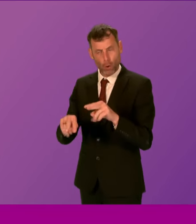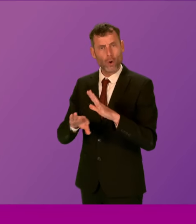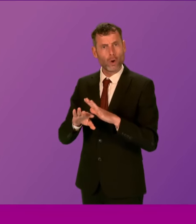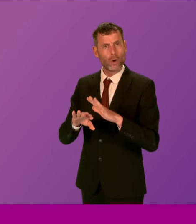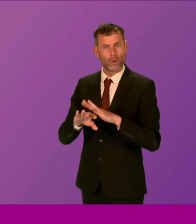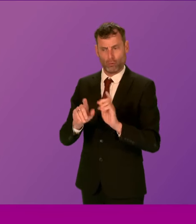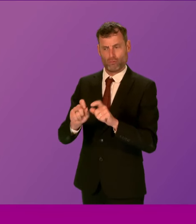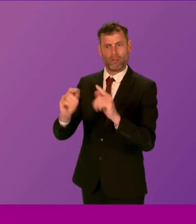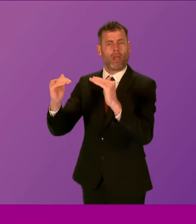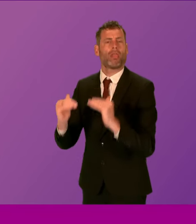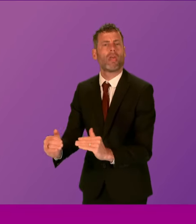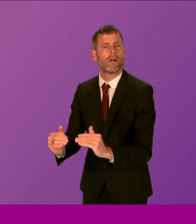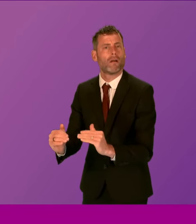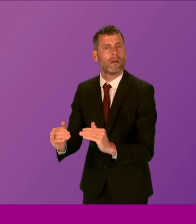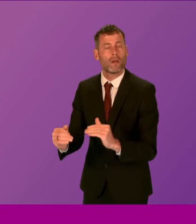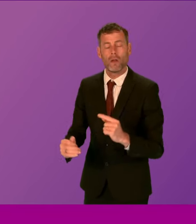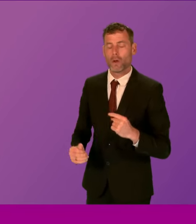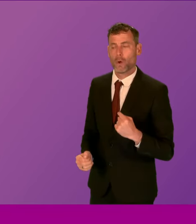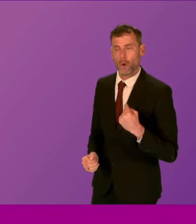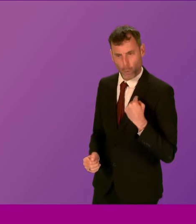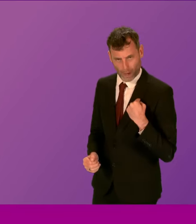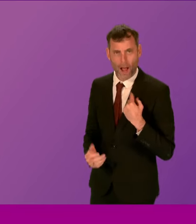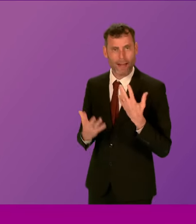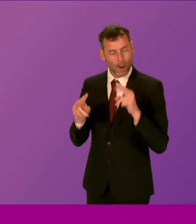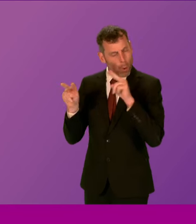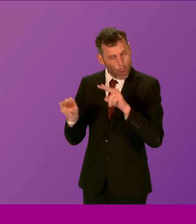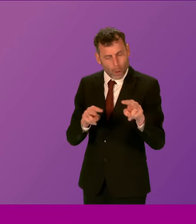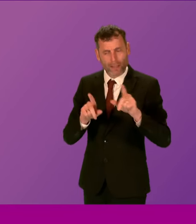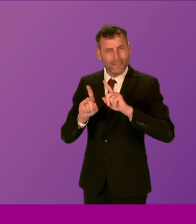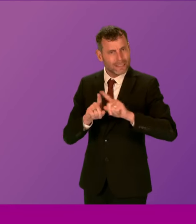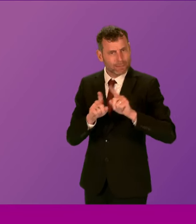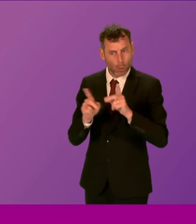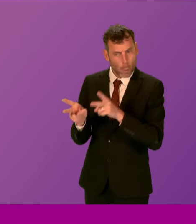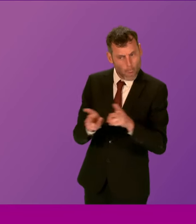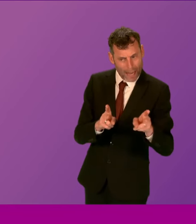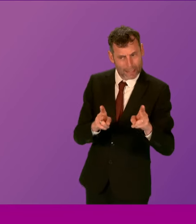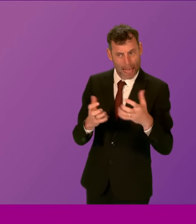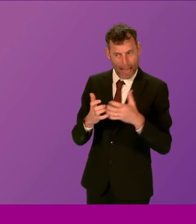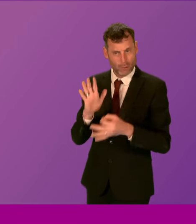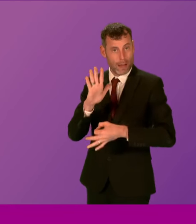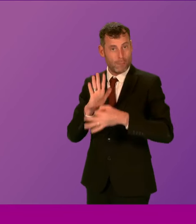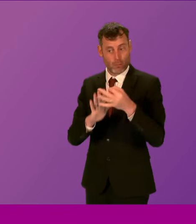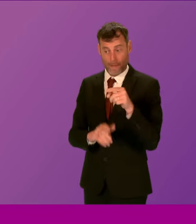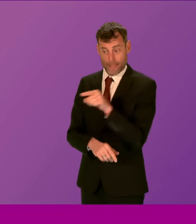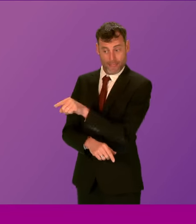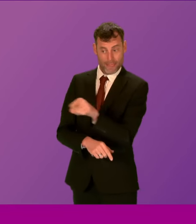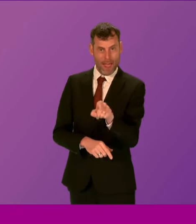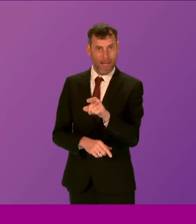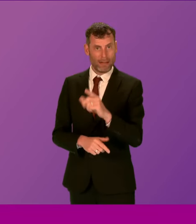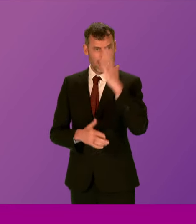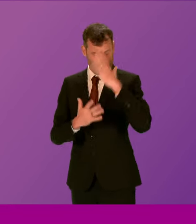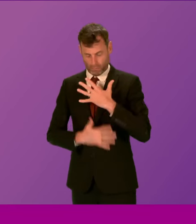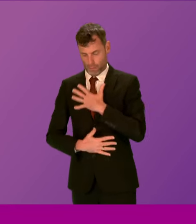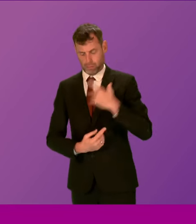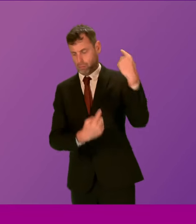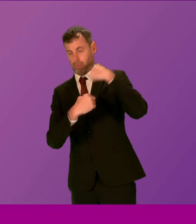taking forward a range of work, again, a lot of it cross-party, to improve victims' experiences within the